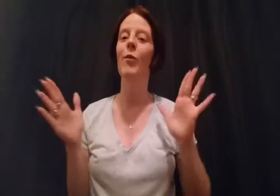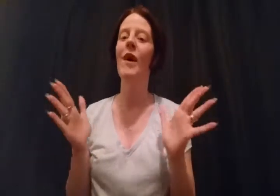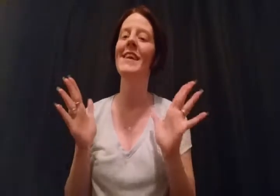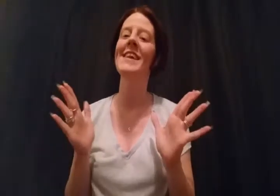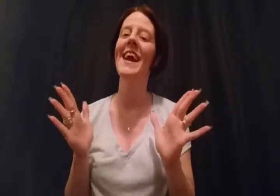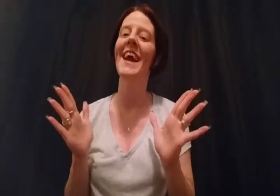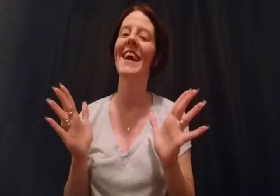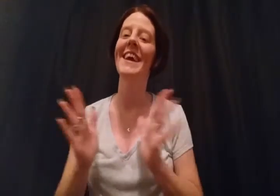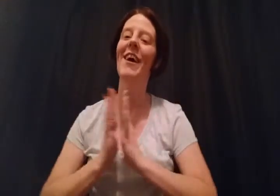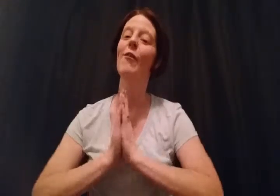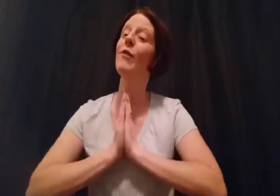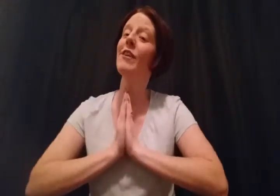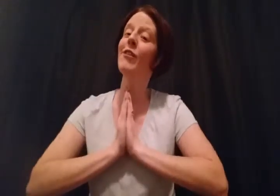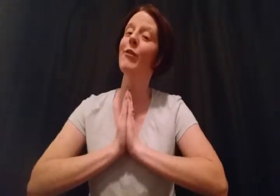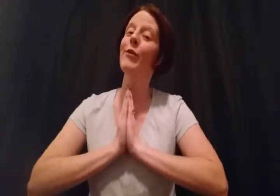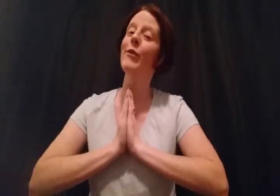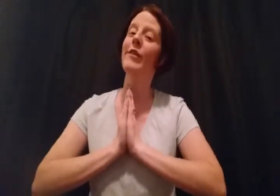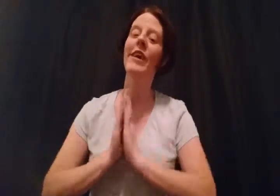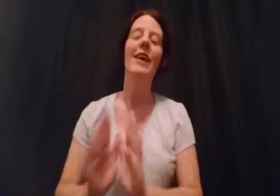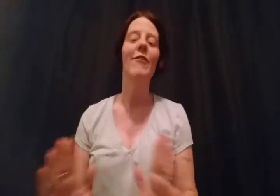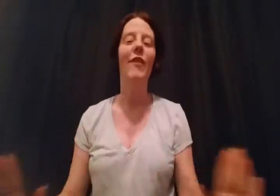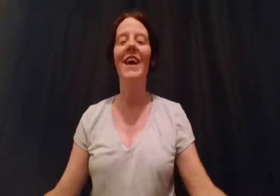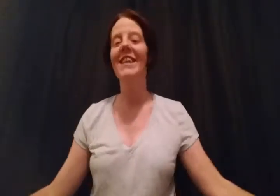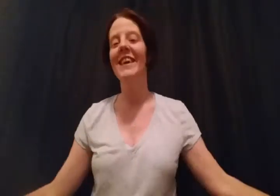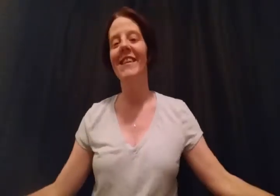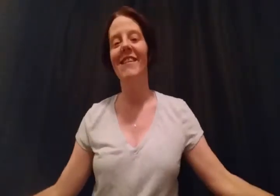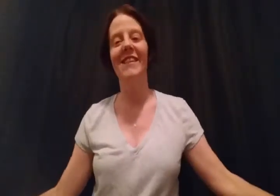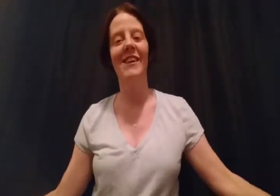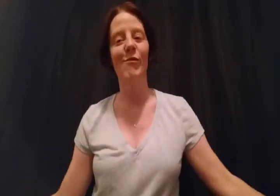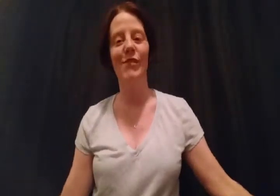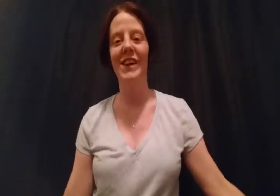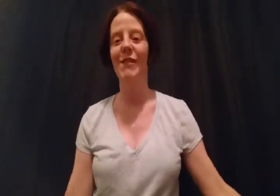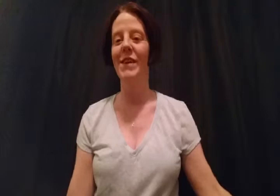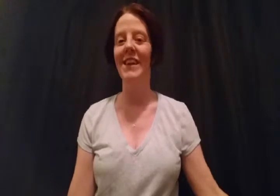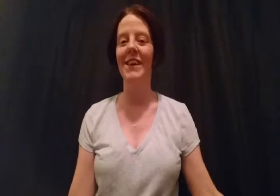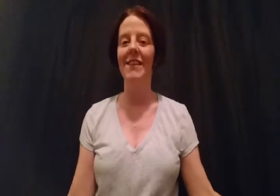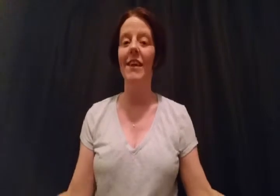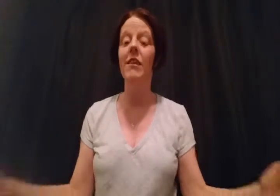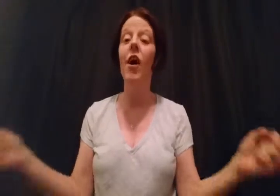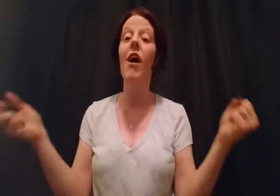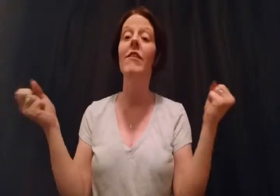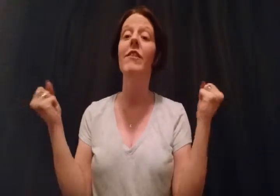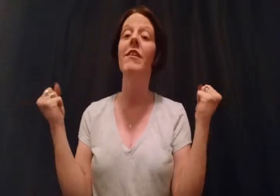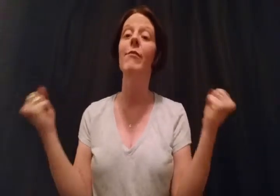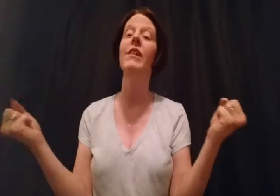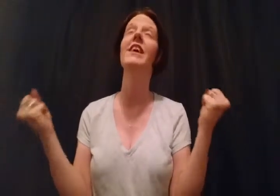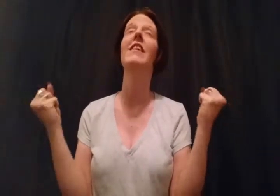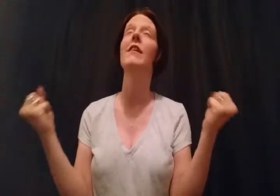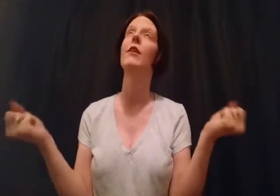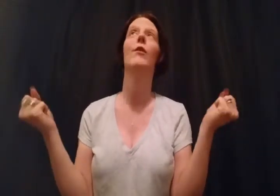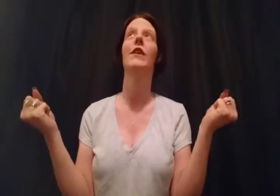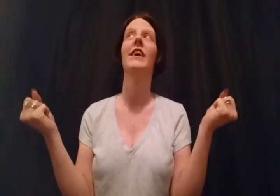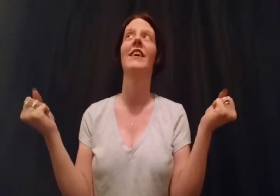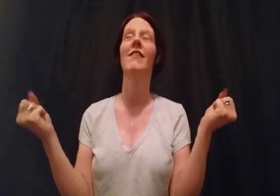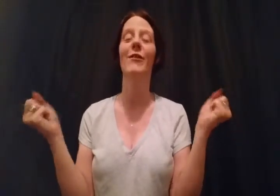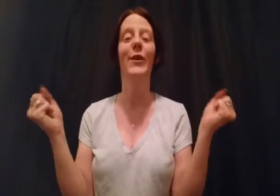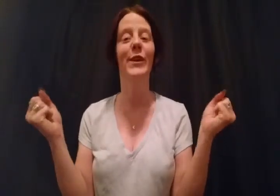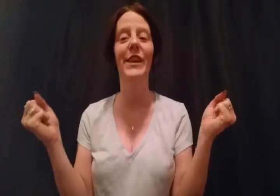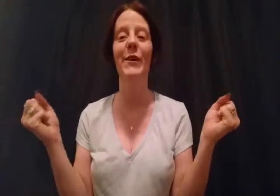will one day, hopefully soon finally get to see and read midnight sun and all of its completed glory. So holding